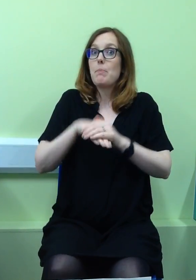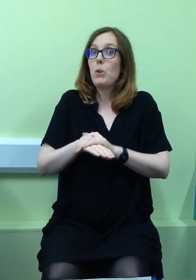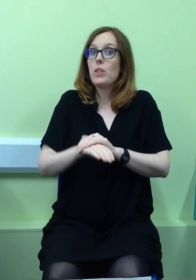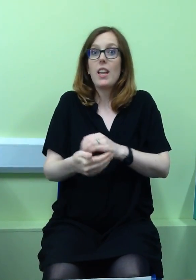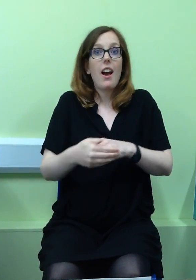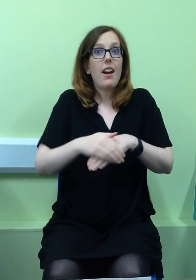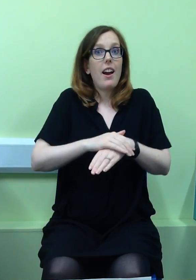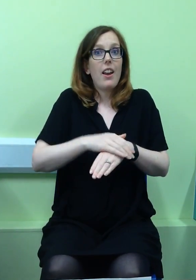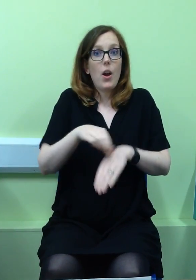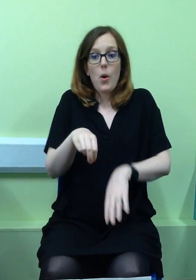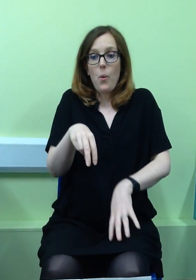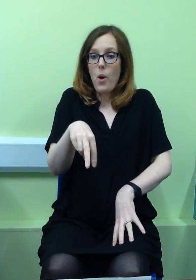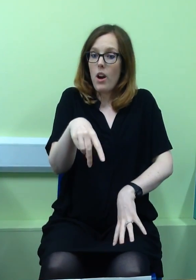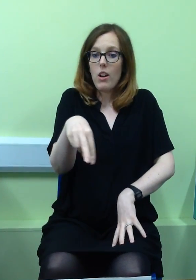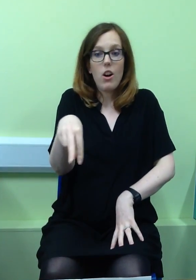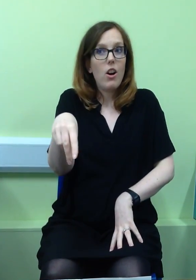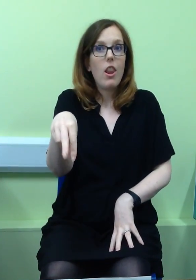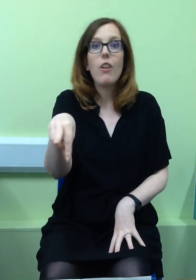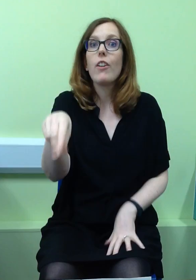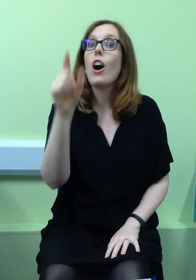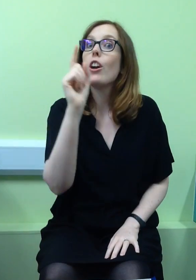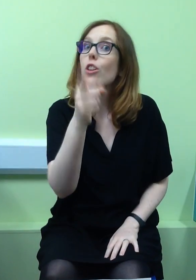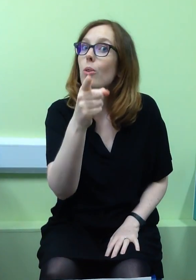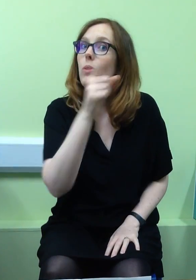boots are gonna walk all over you. you